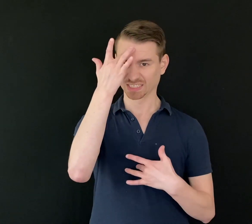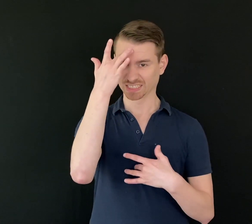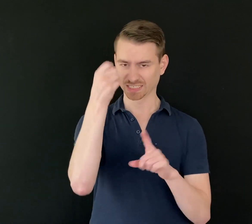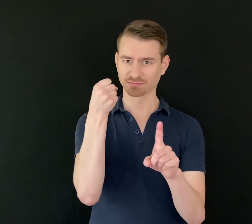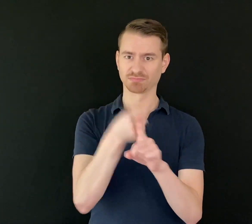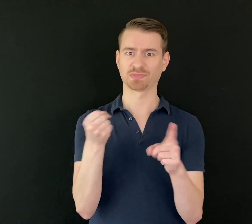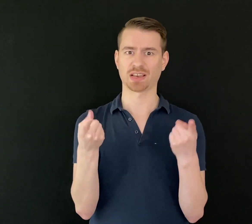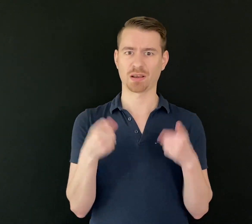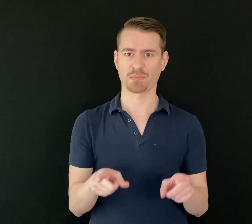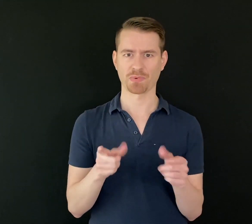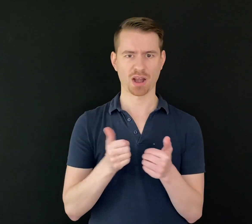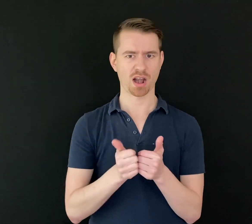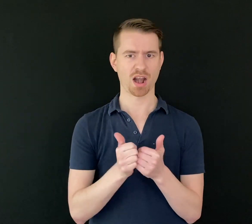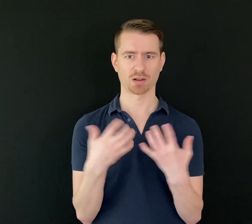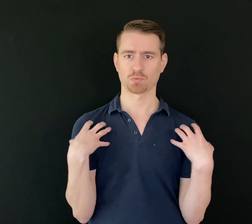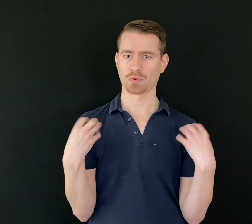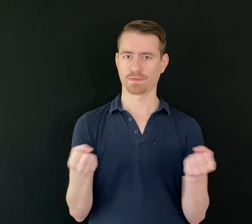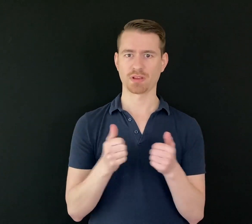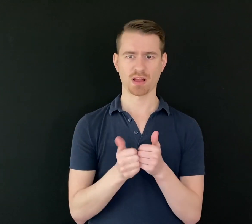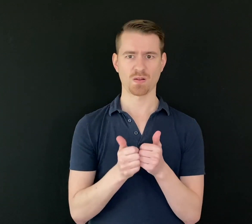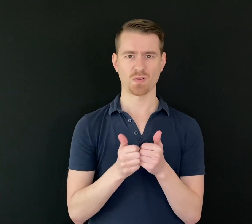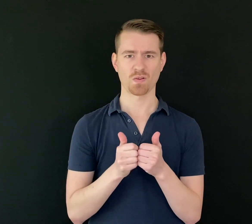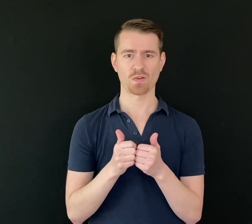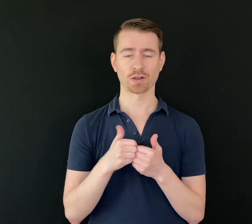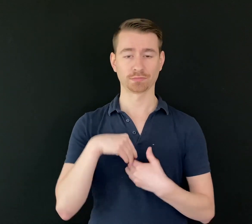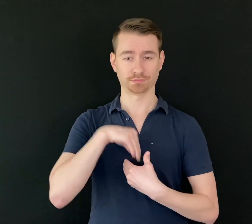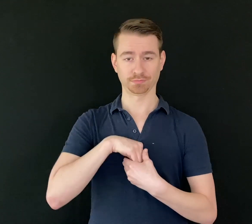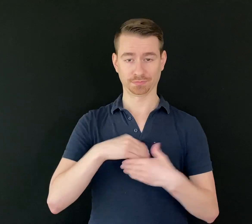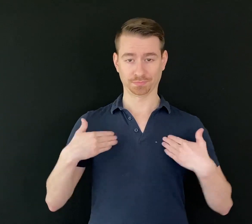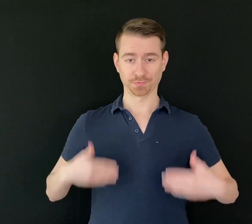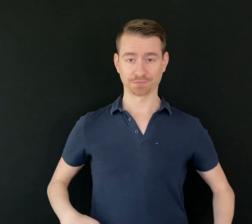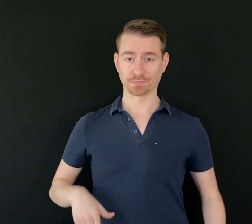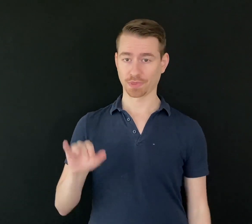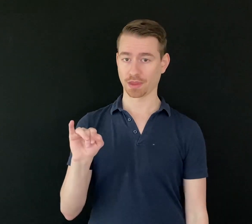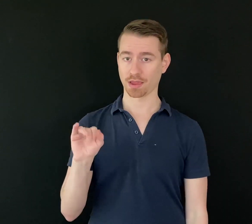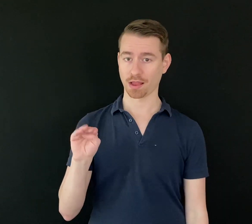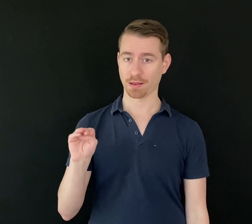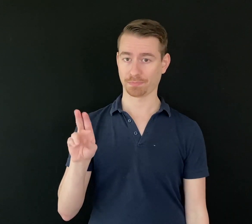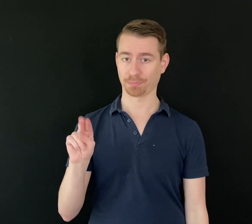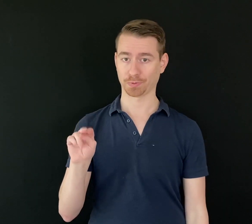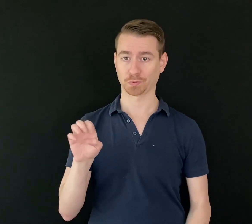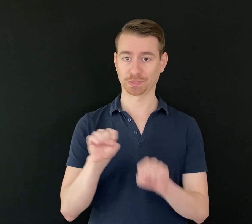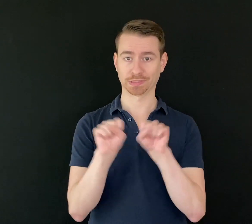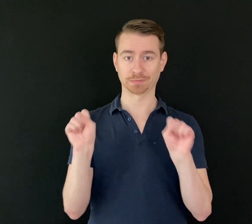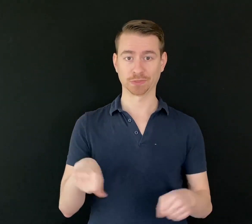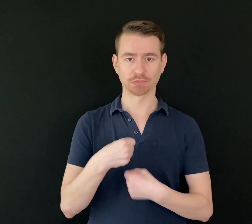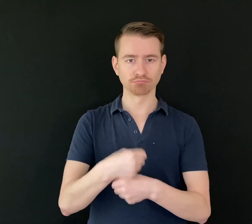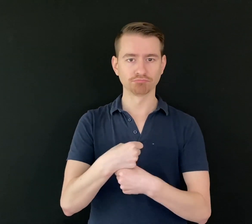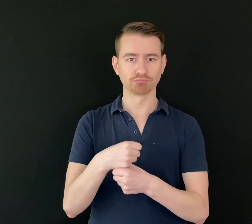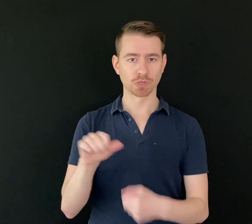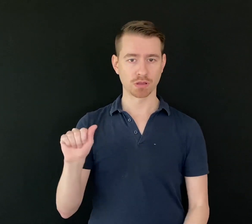When you get sick, how do you get better? Inside your body, your immune system is making antibodies.